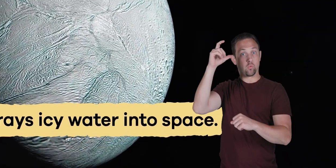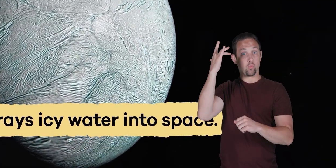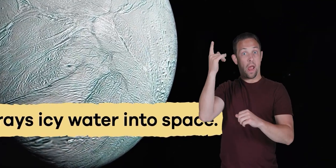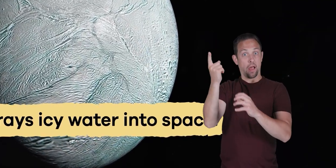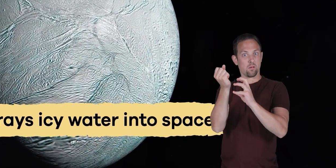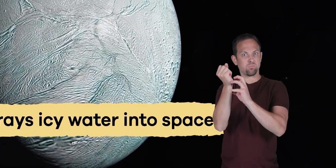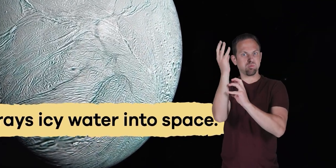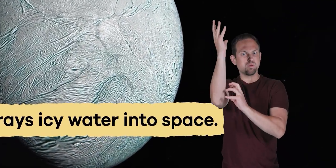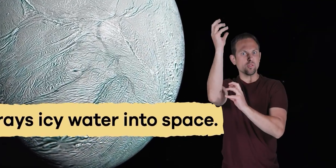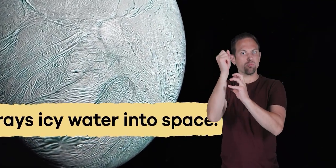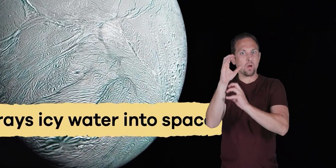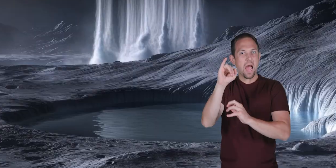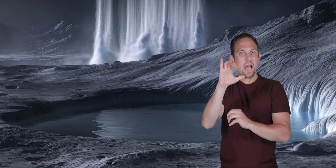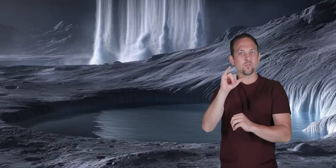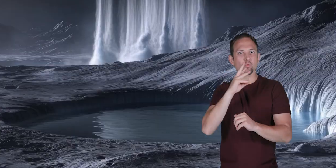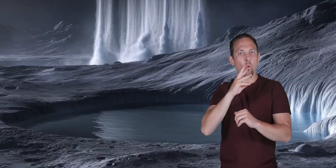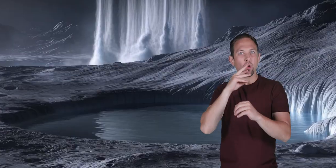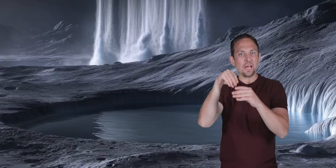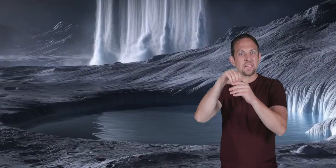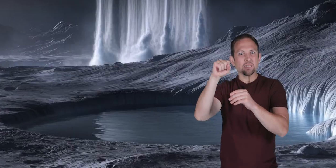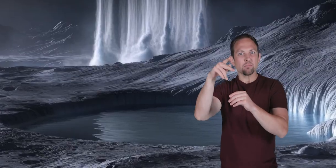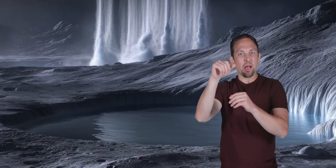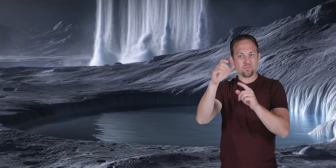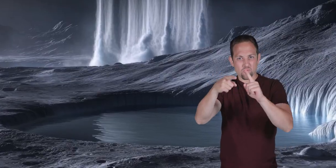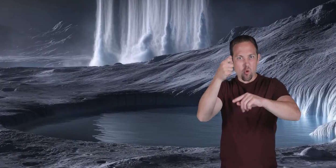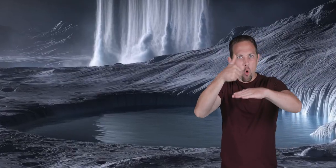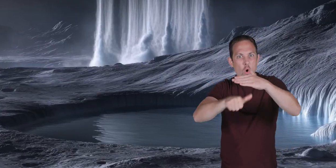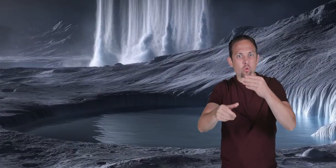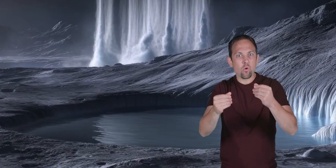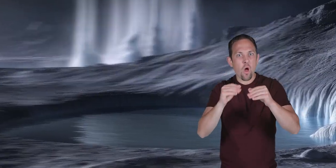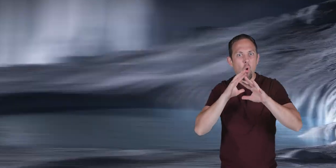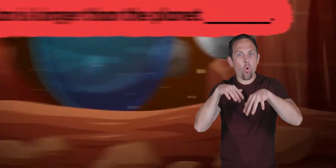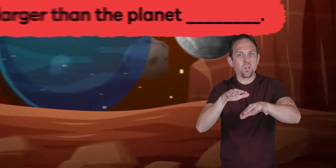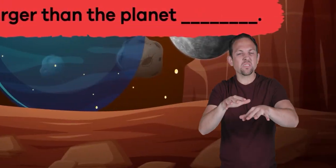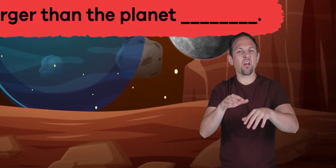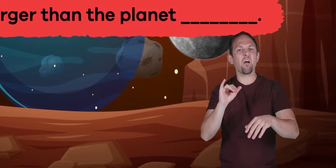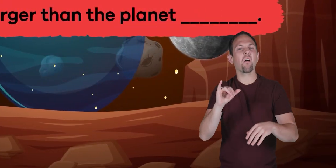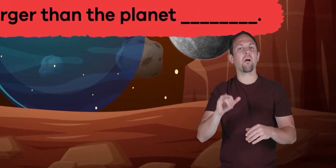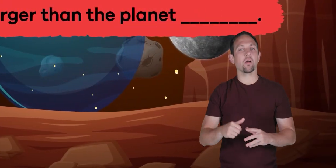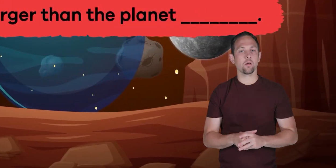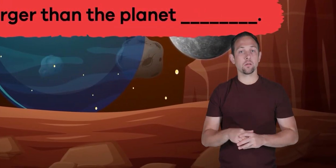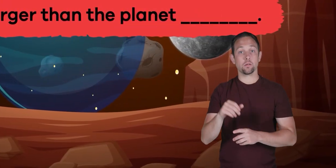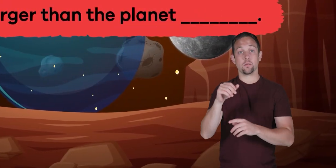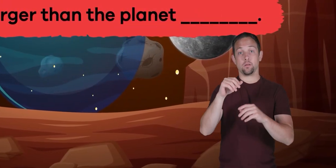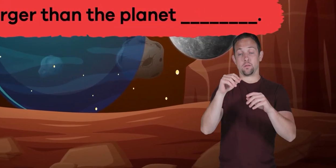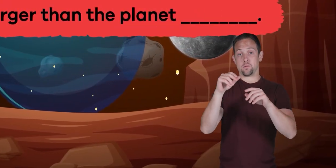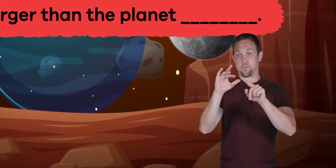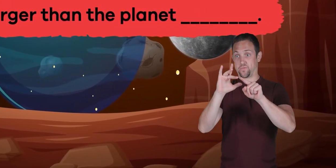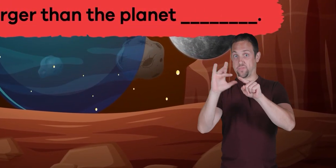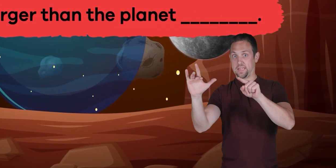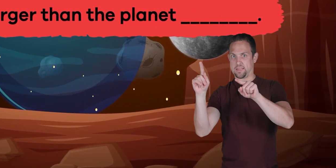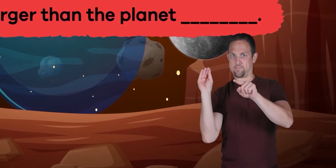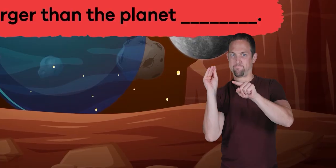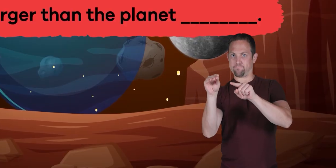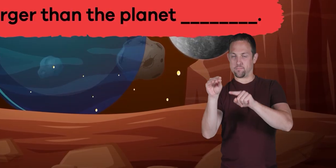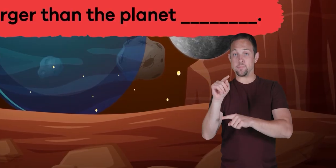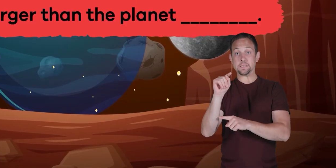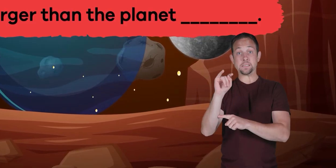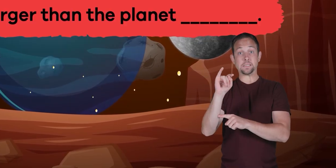water into space from its own underground oceans fill in the blank Titan is larger